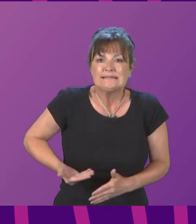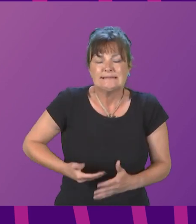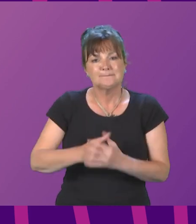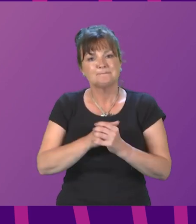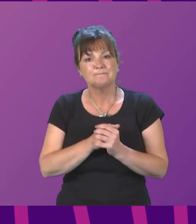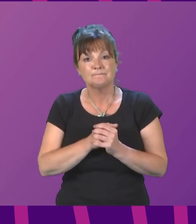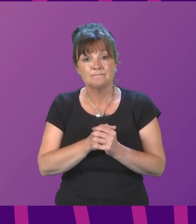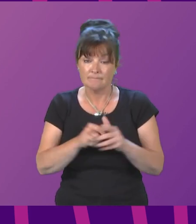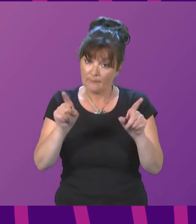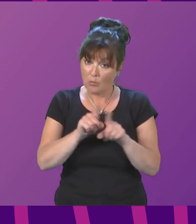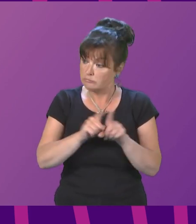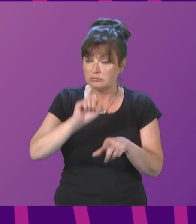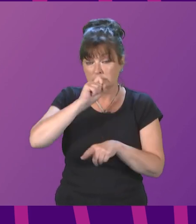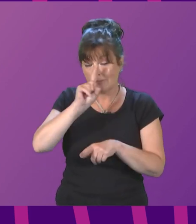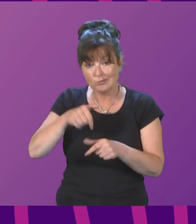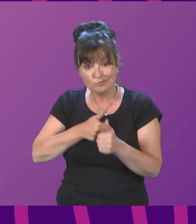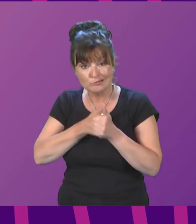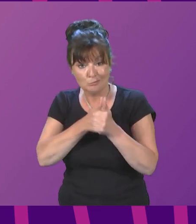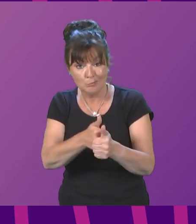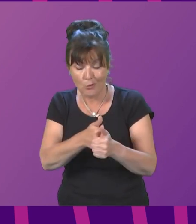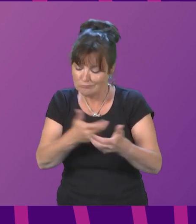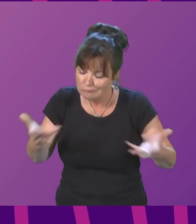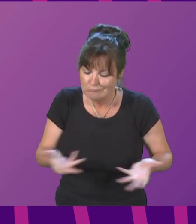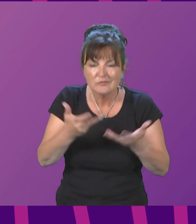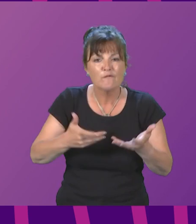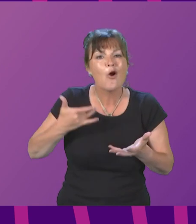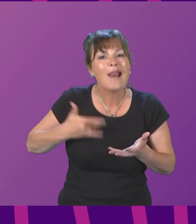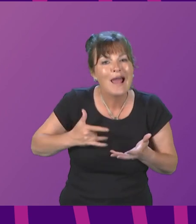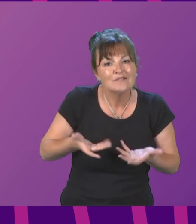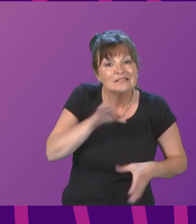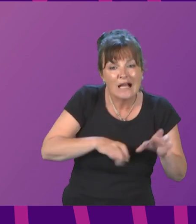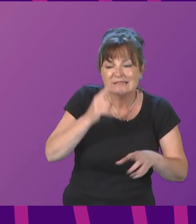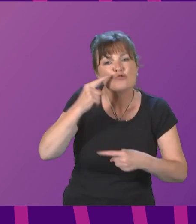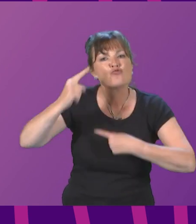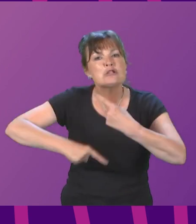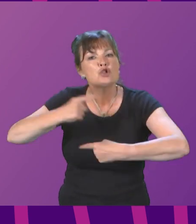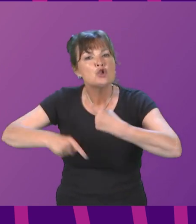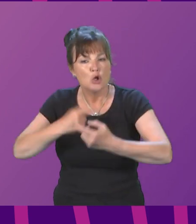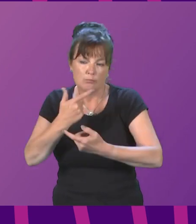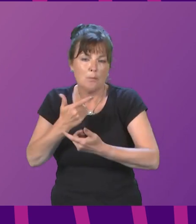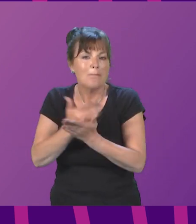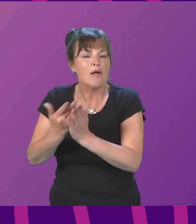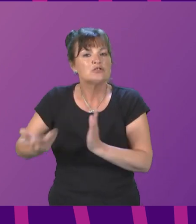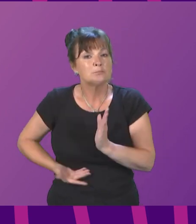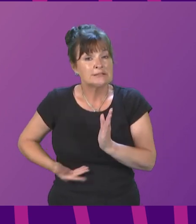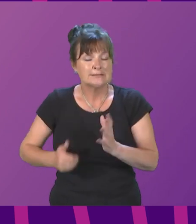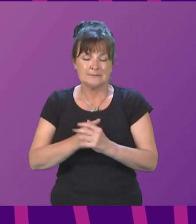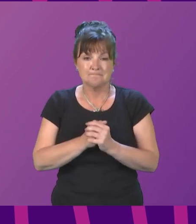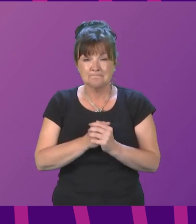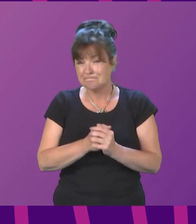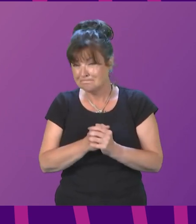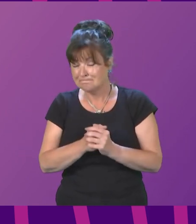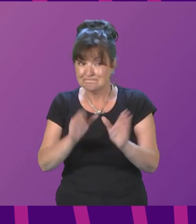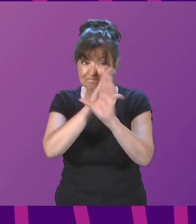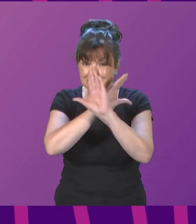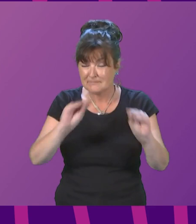plan with new export plans for the life sciences and renewable sectors. It is, Presiding Officer, worth noting that Scottish